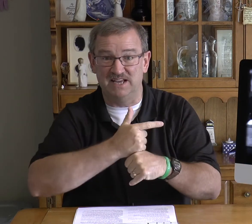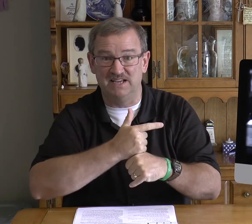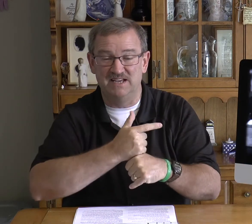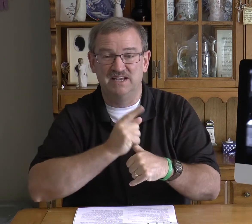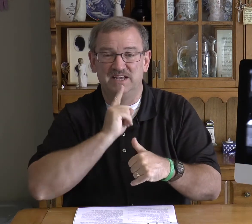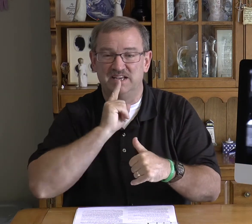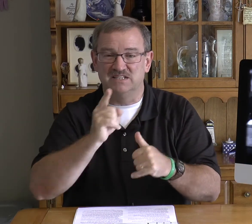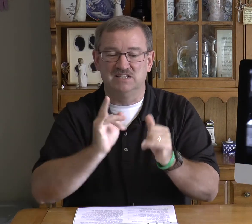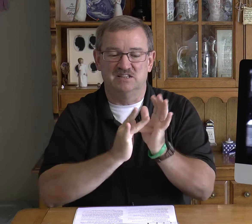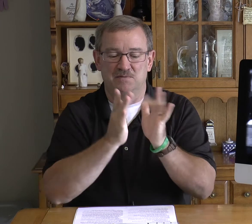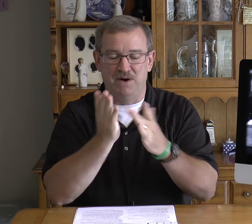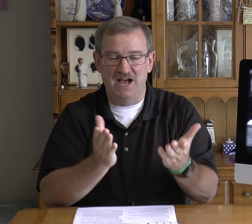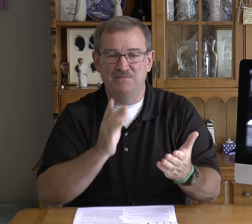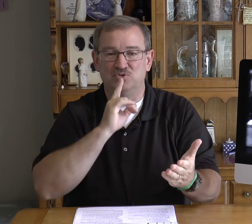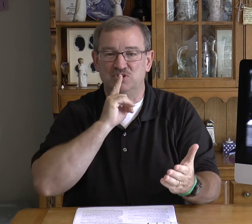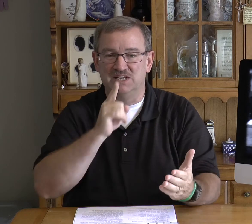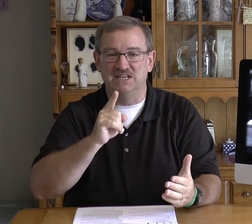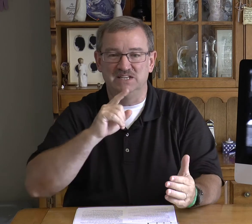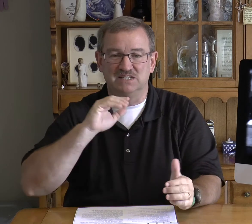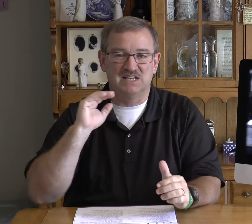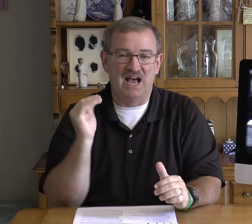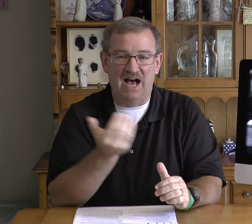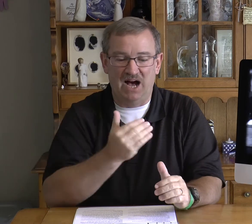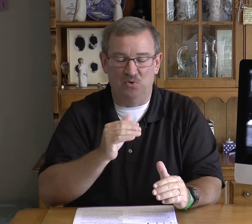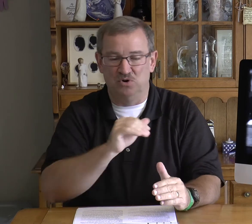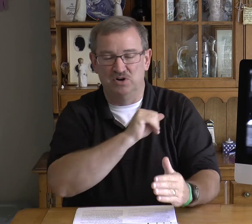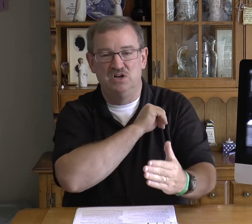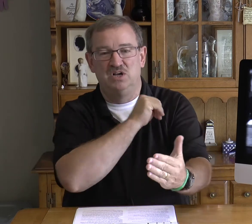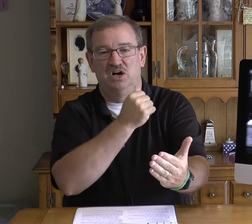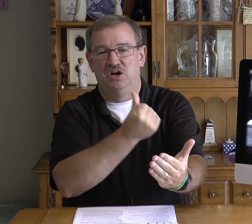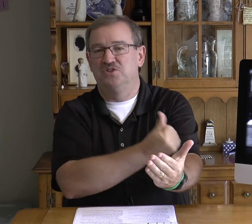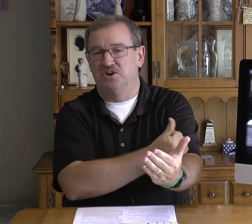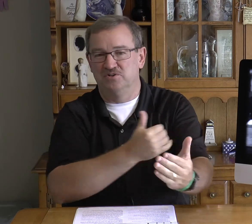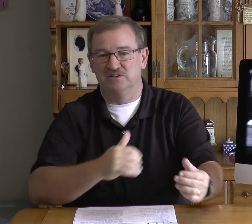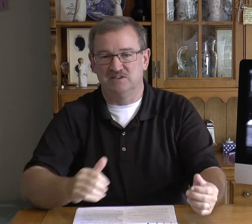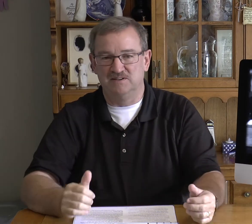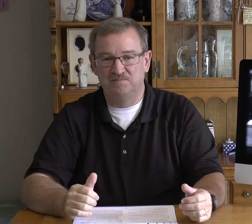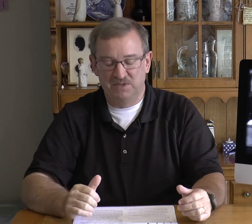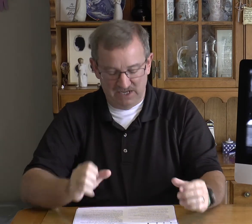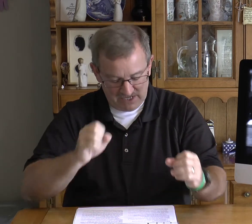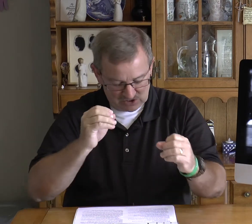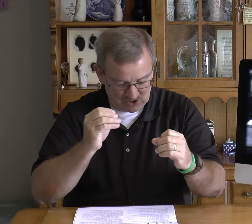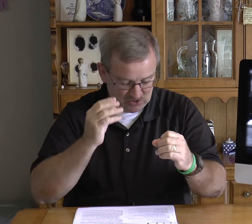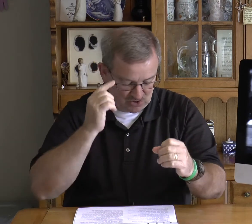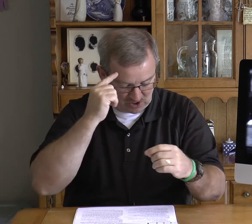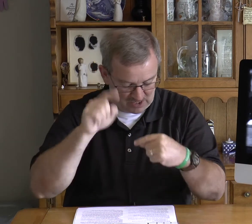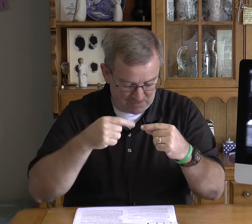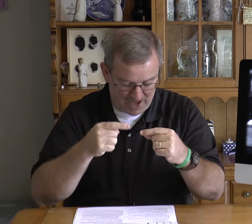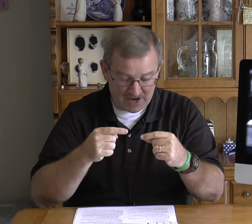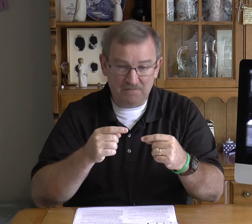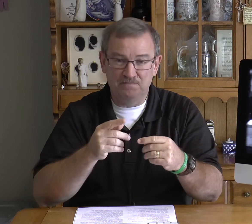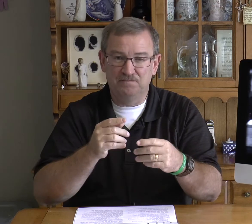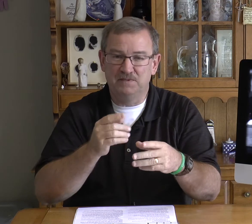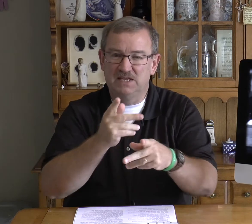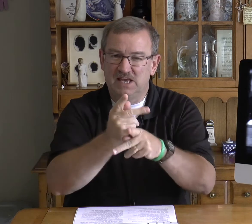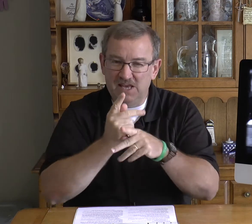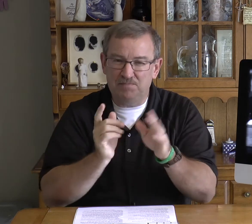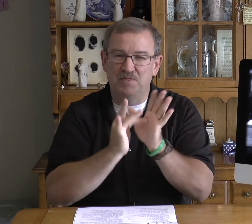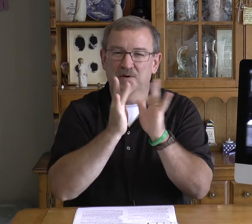is that the Bible is our authority and so as you think about it keep the